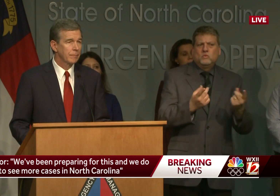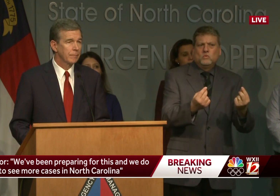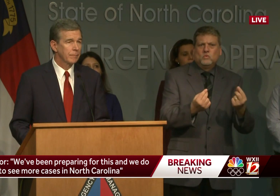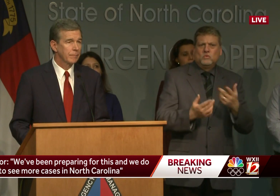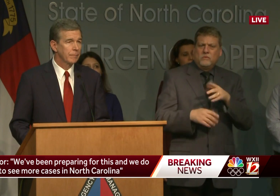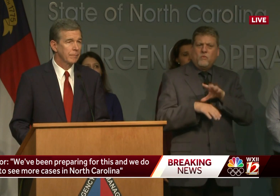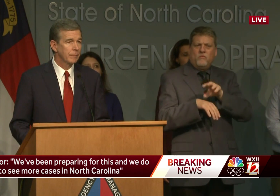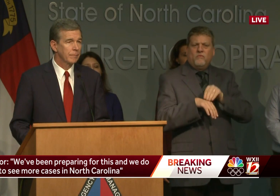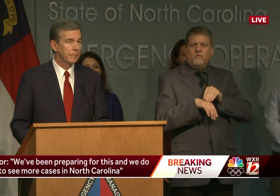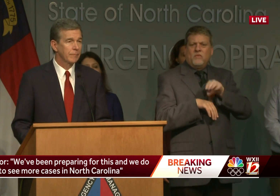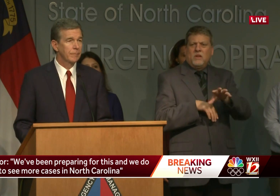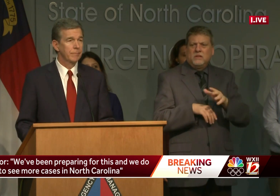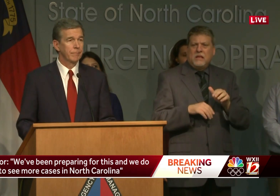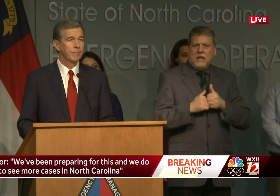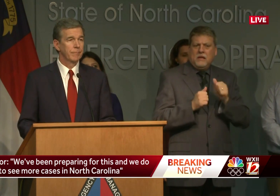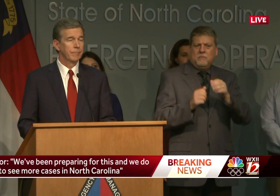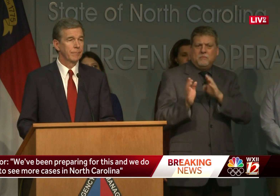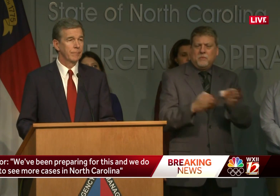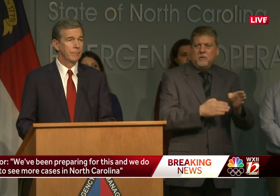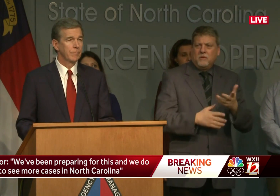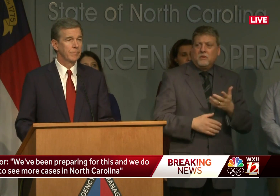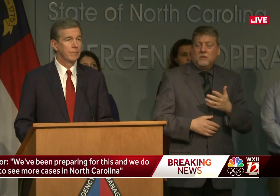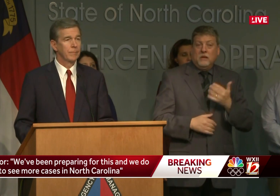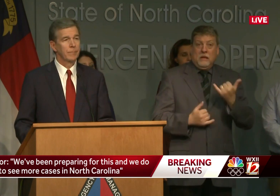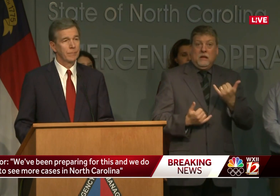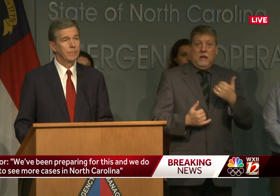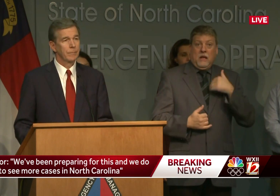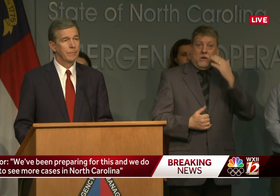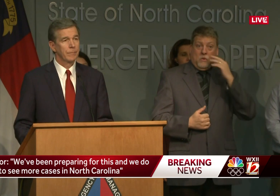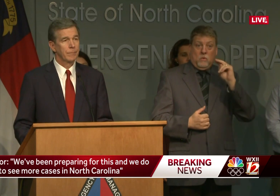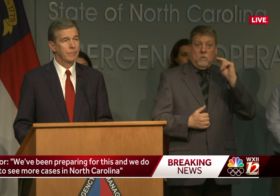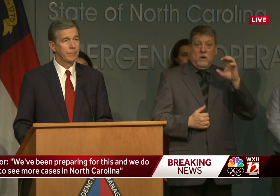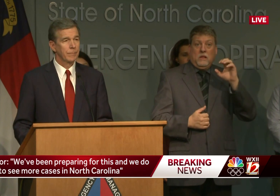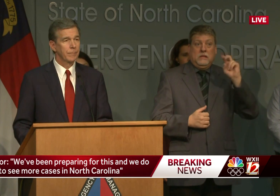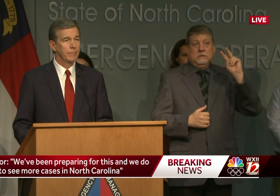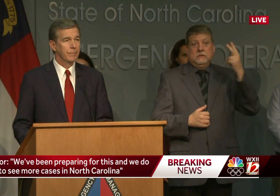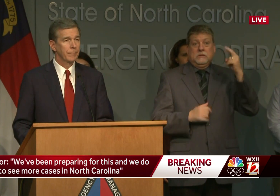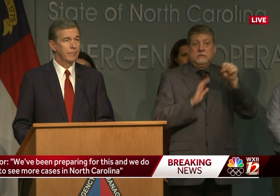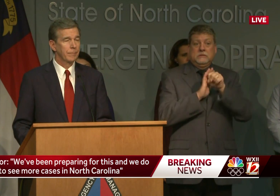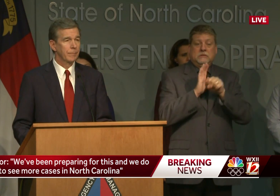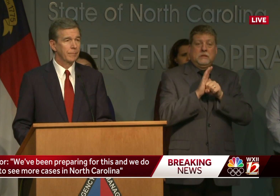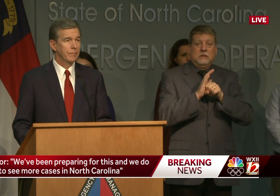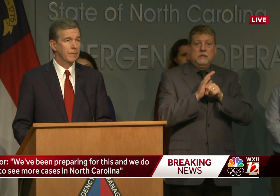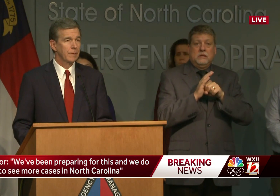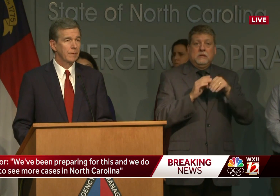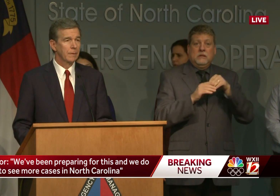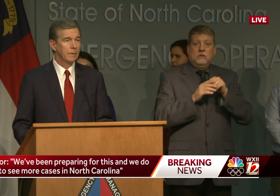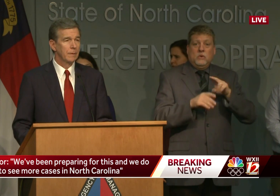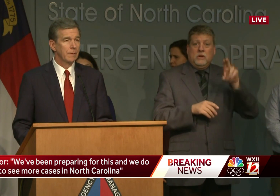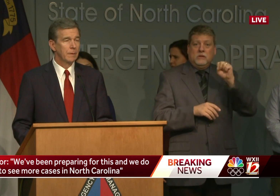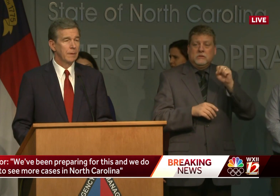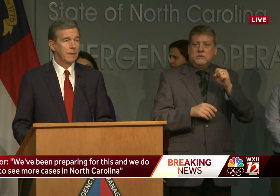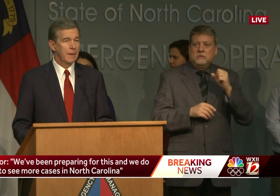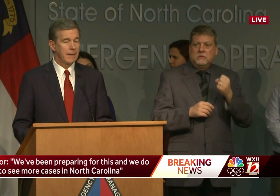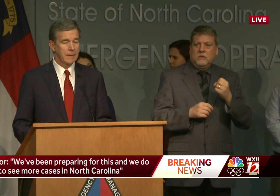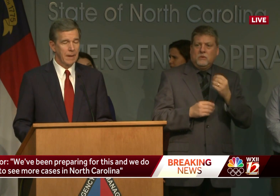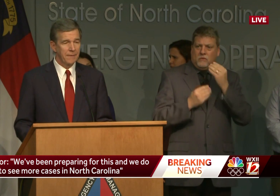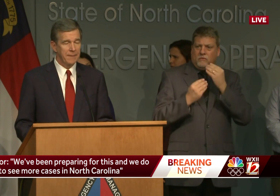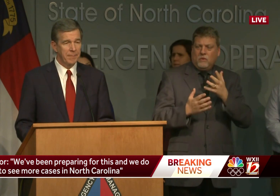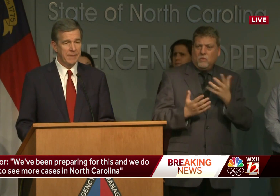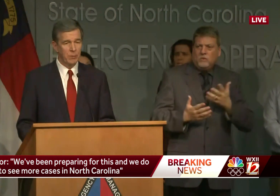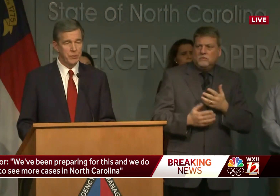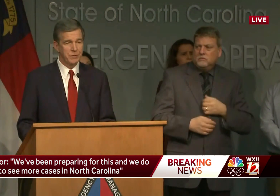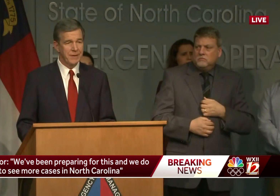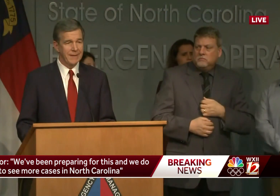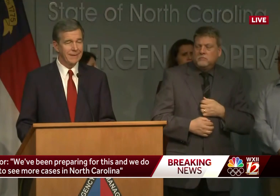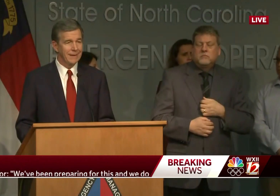know, what they can do? Obviously, North Carolina is just the second state in their country, so what can you tell residents to do that? And